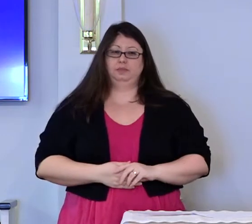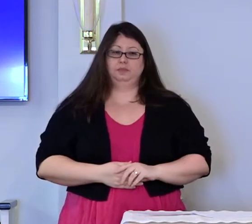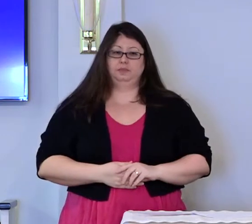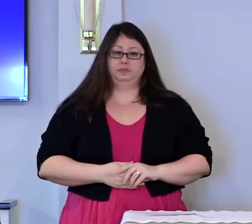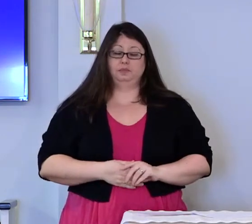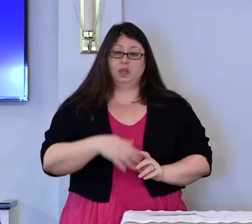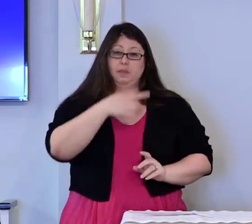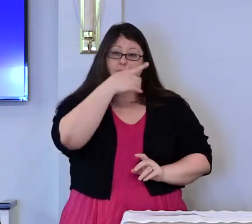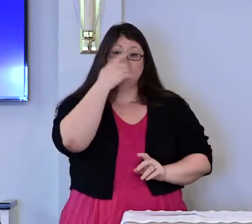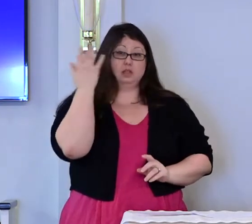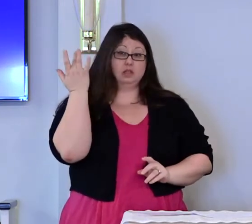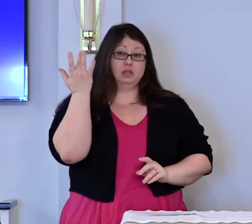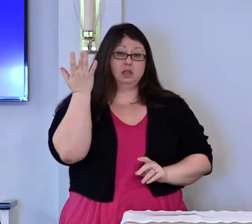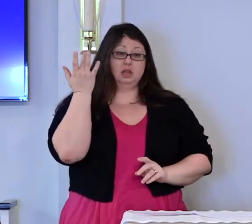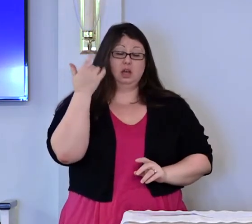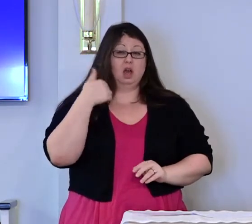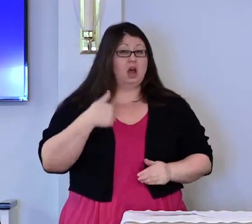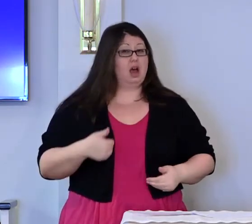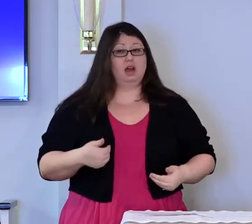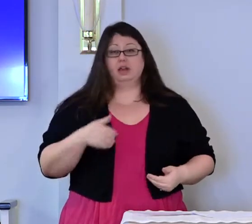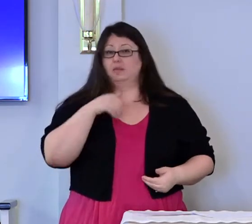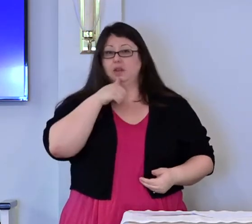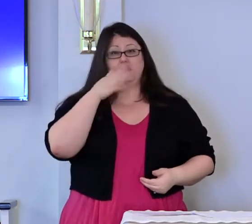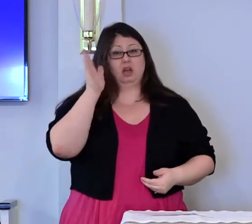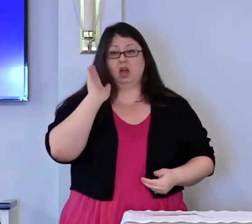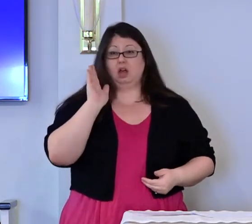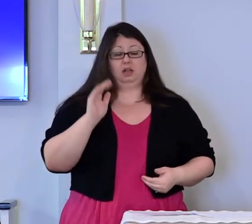because you see, I am not God.